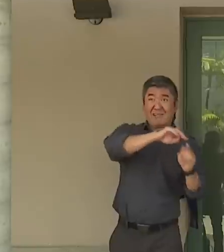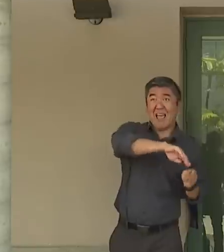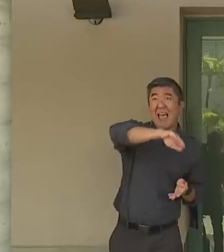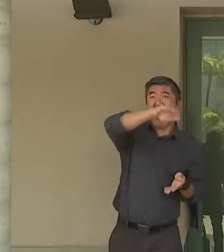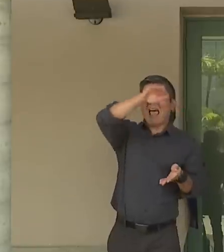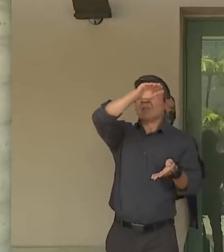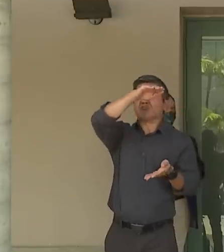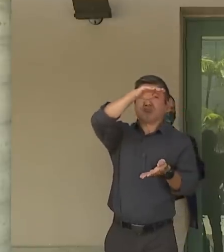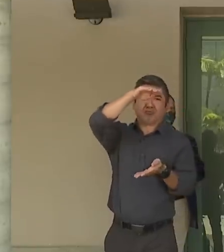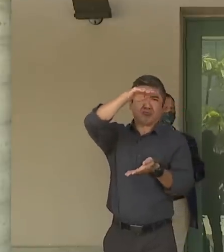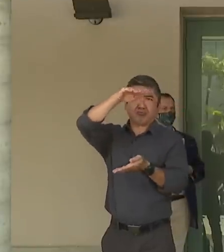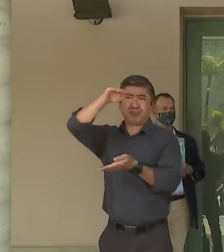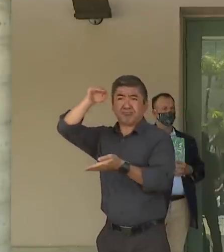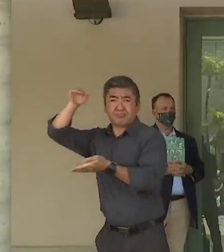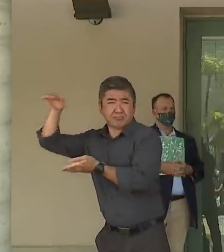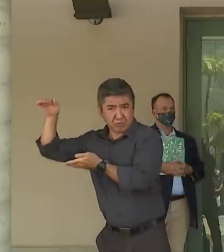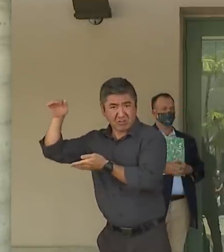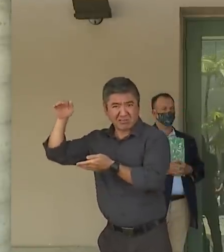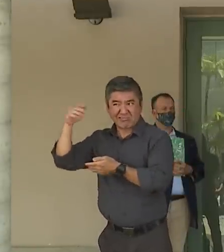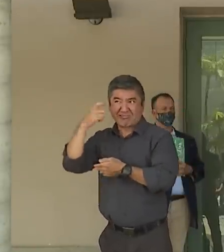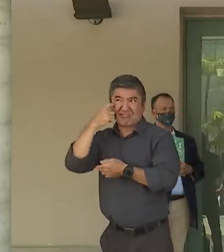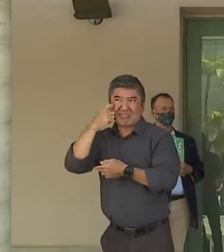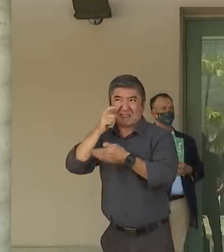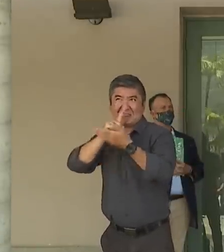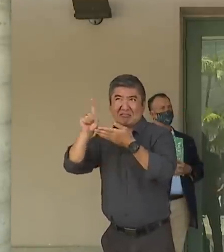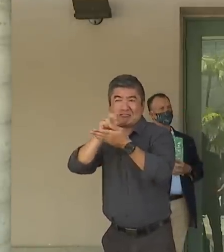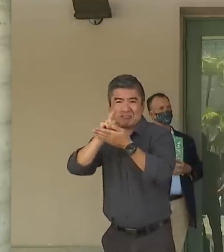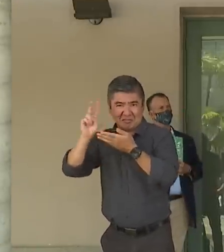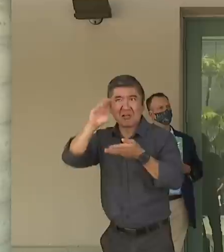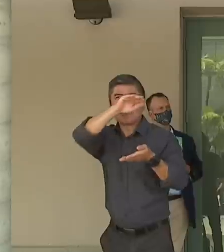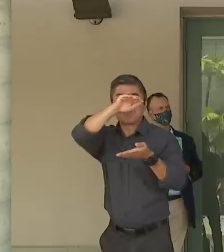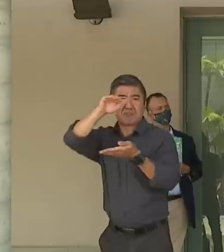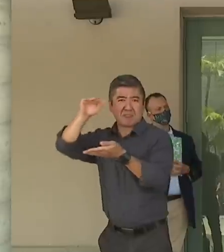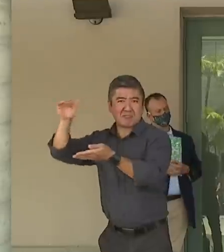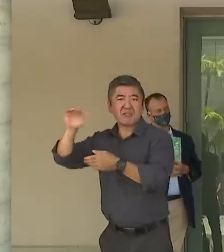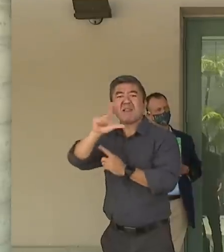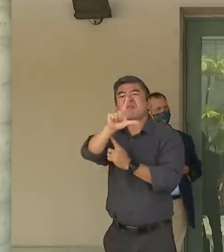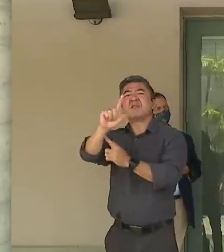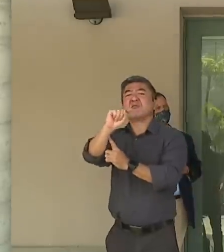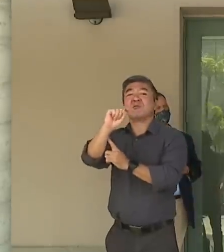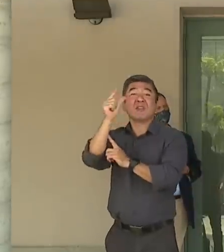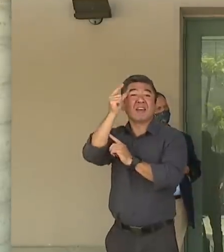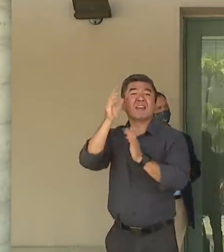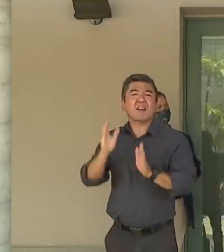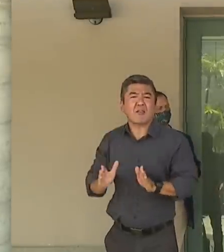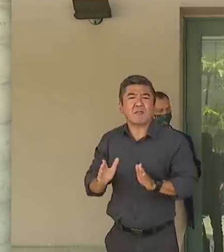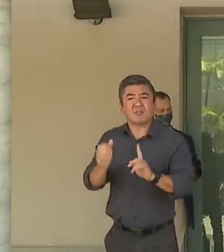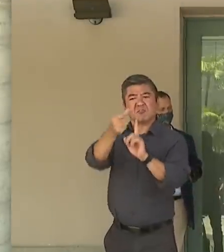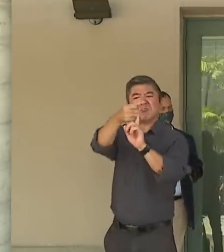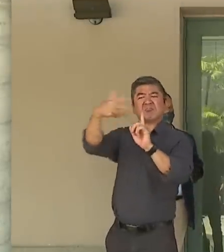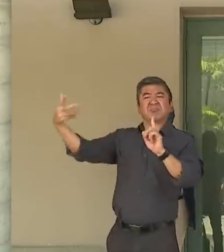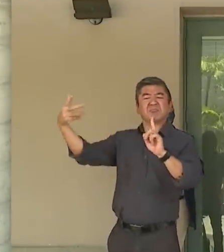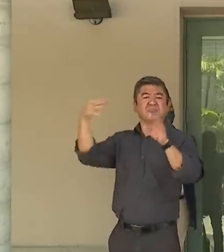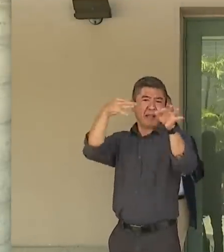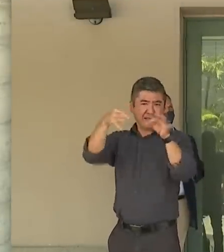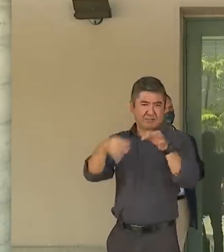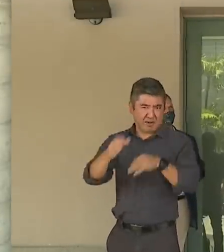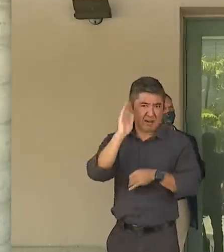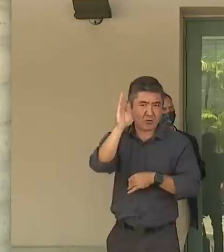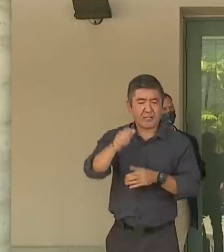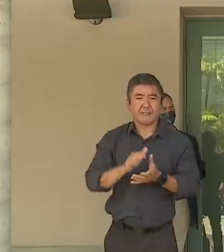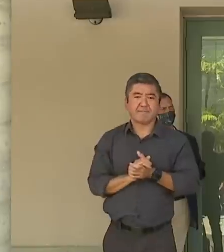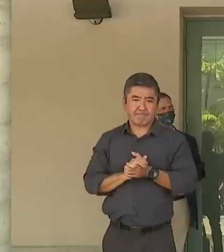and test positivity over the last week. And Dr. Green, Lieutenant Governor Green will give you some more local data. Important to note that